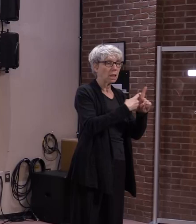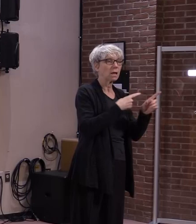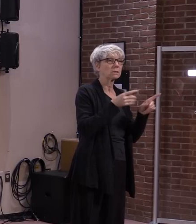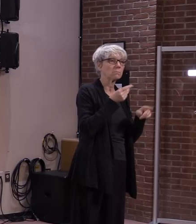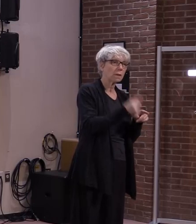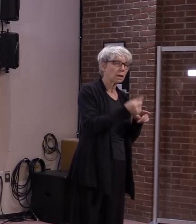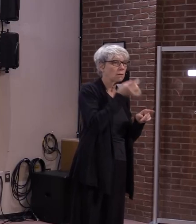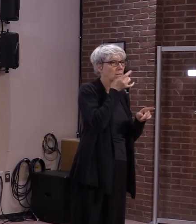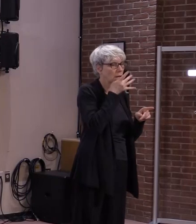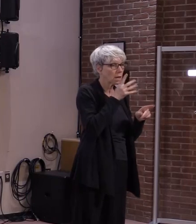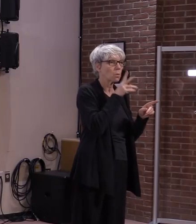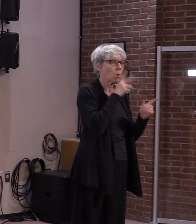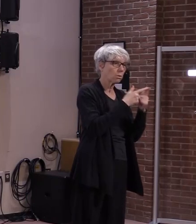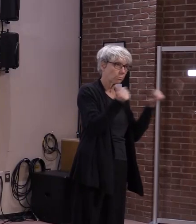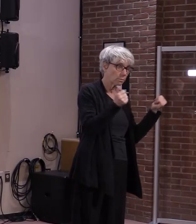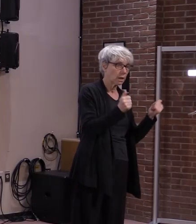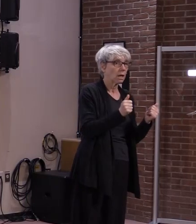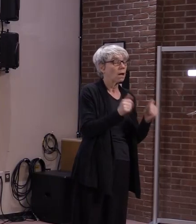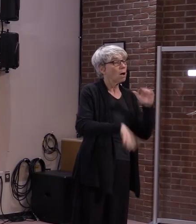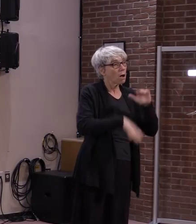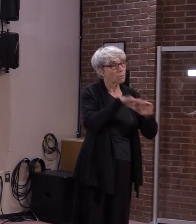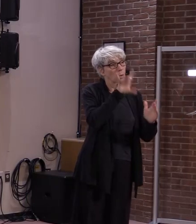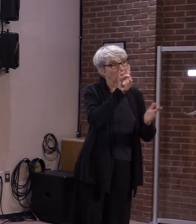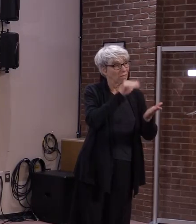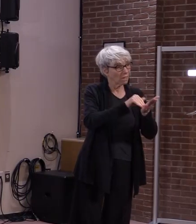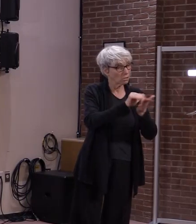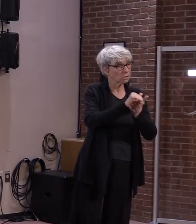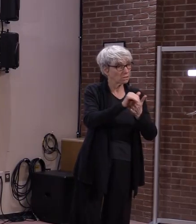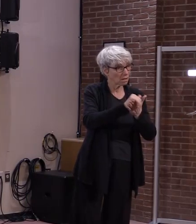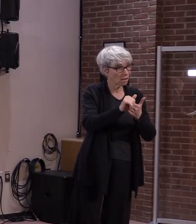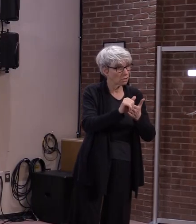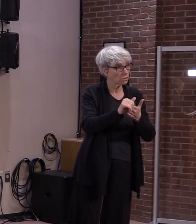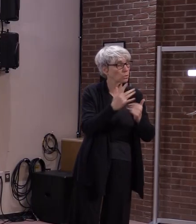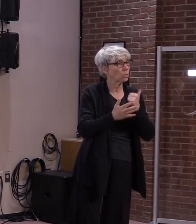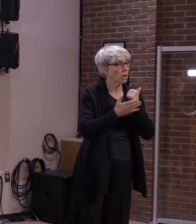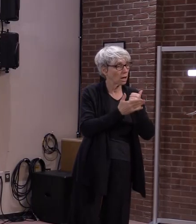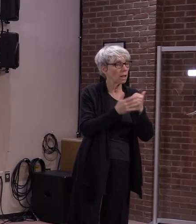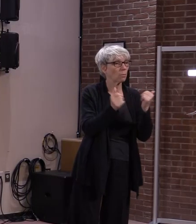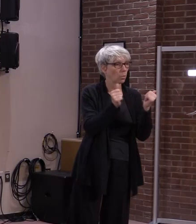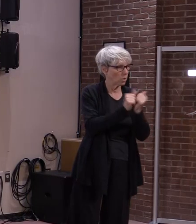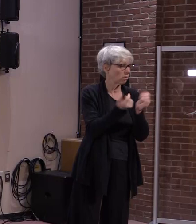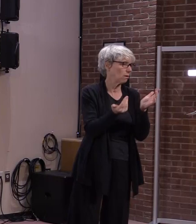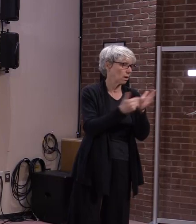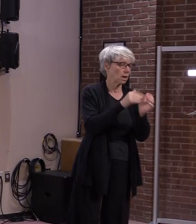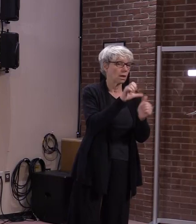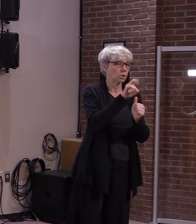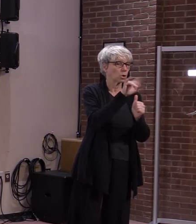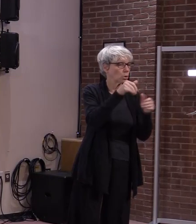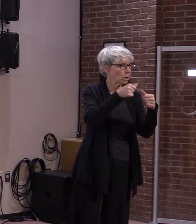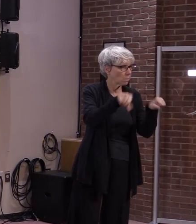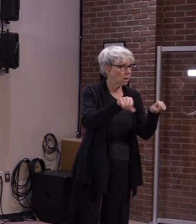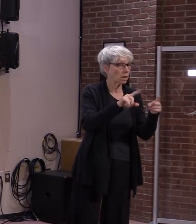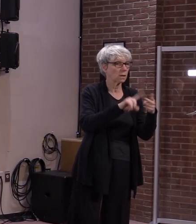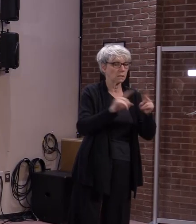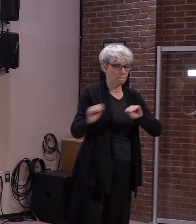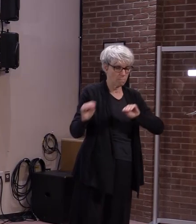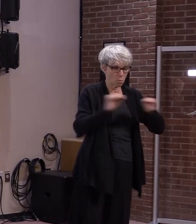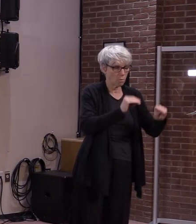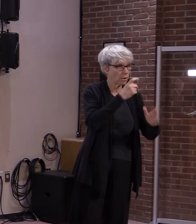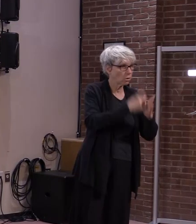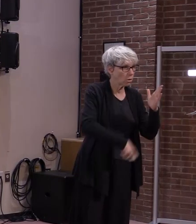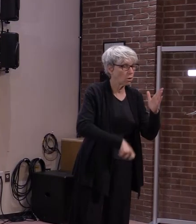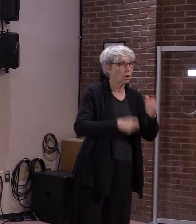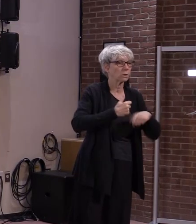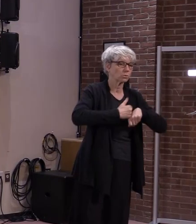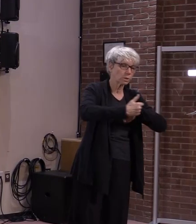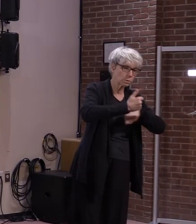assistance, financial up to $8,000 for eligible costs such as security deposits, moving costs, transportation, program